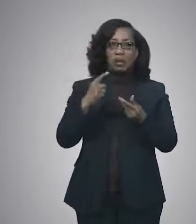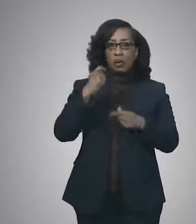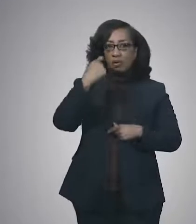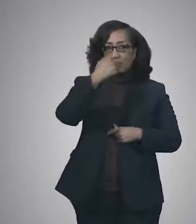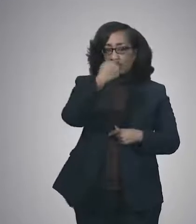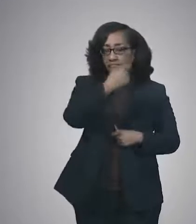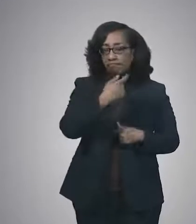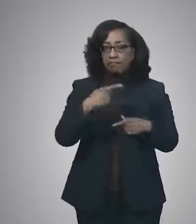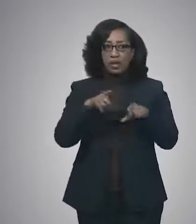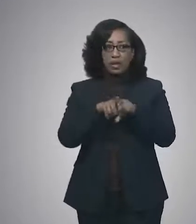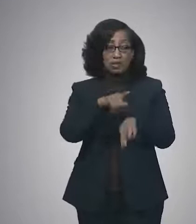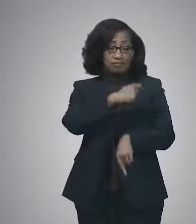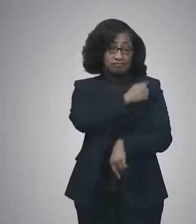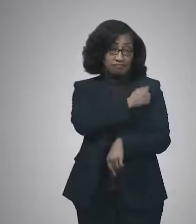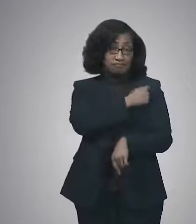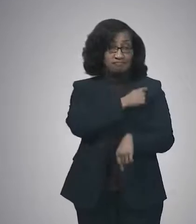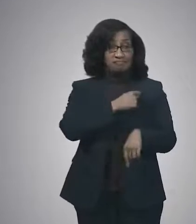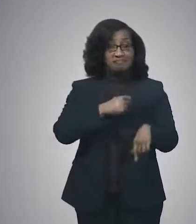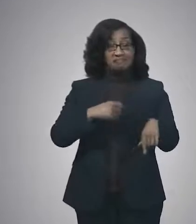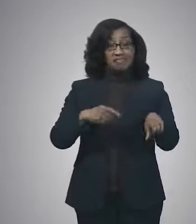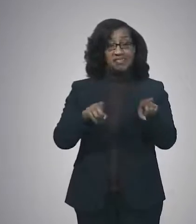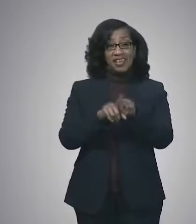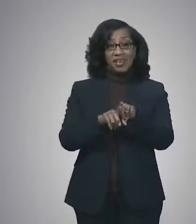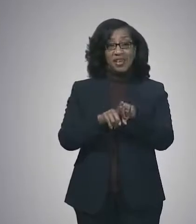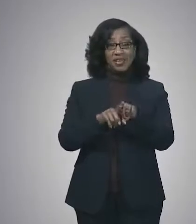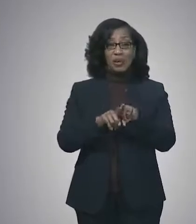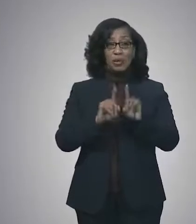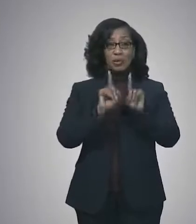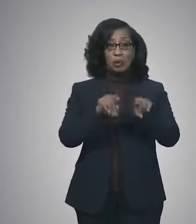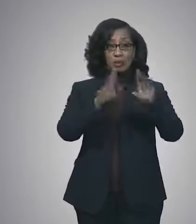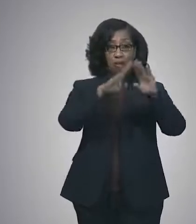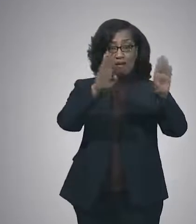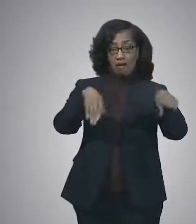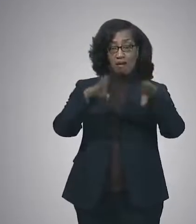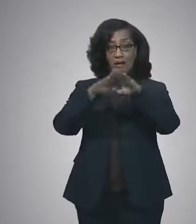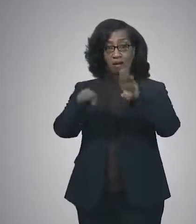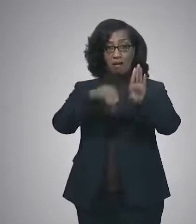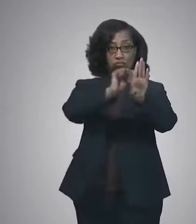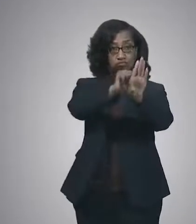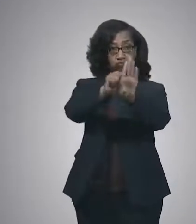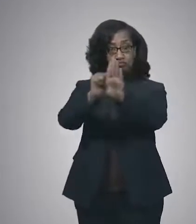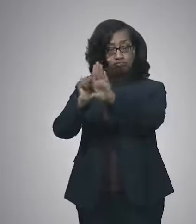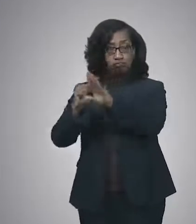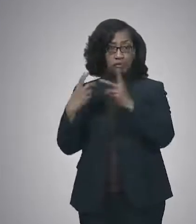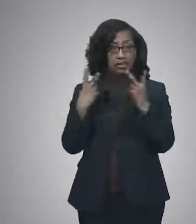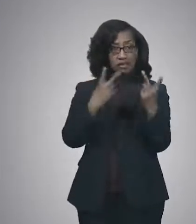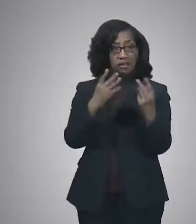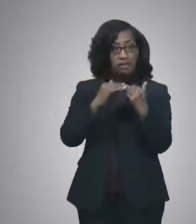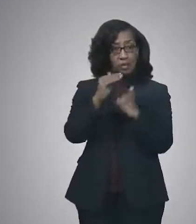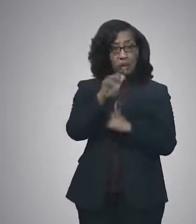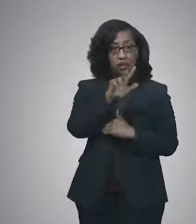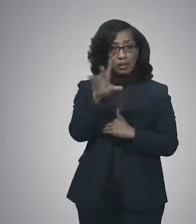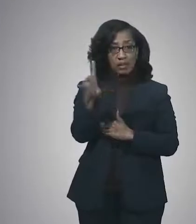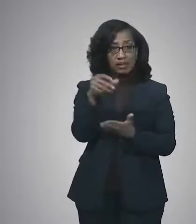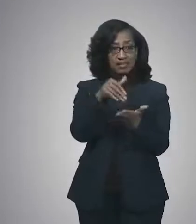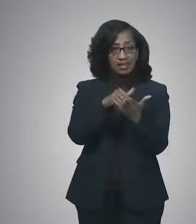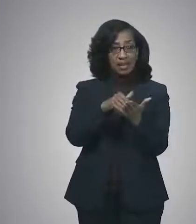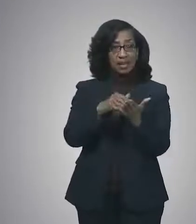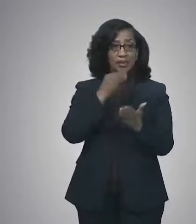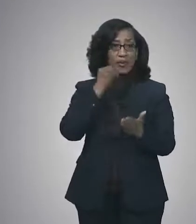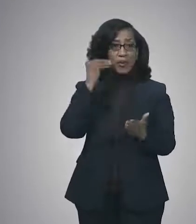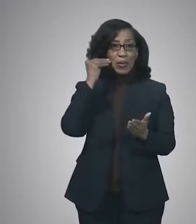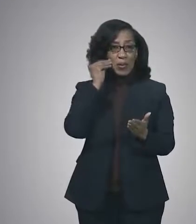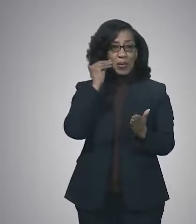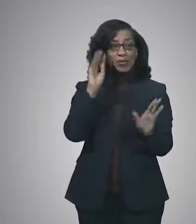vaccination. And combined with our door-to-door campaign, who've now visited more than 37,000 homes and provided